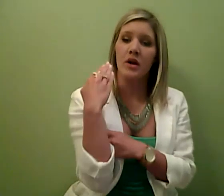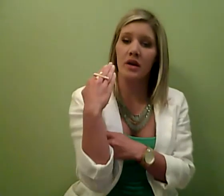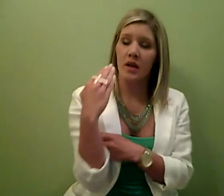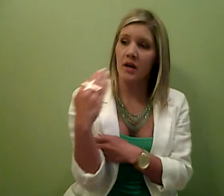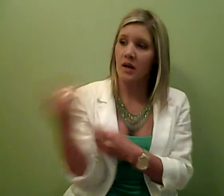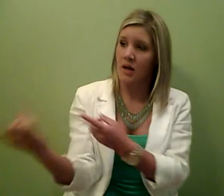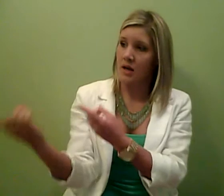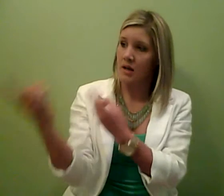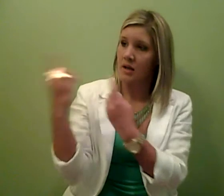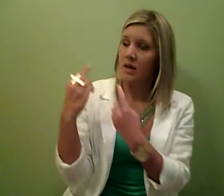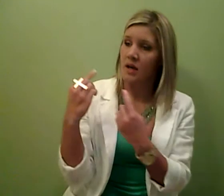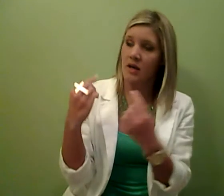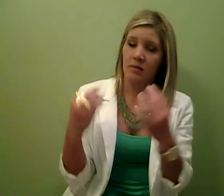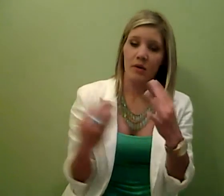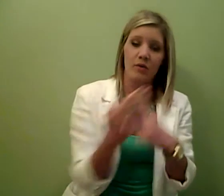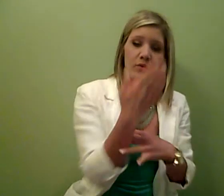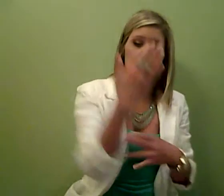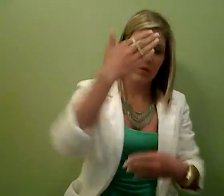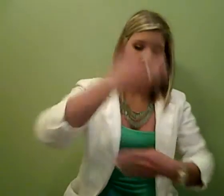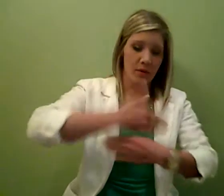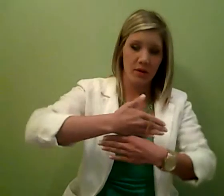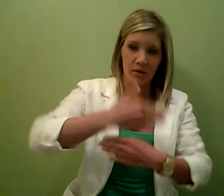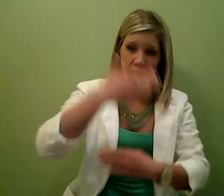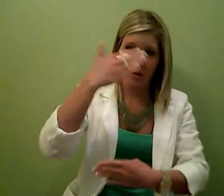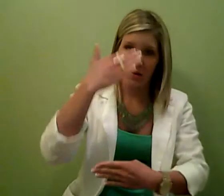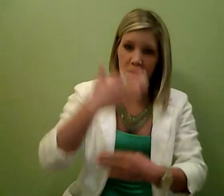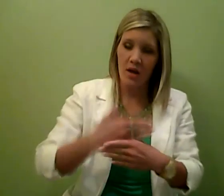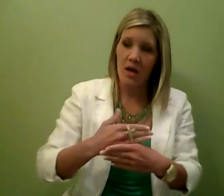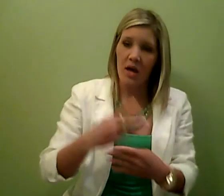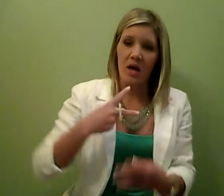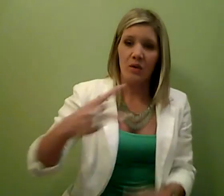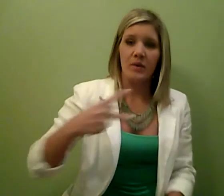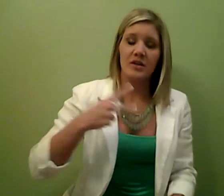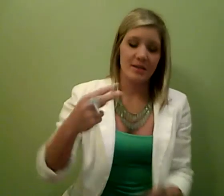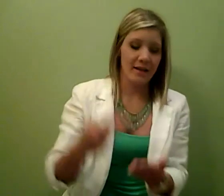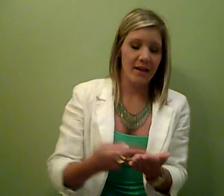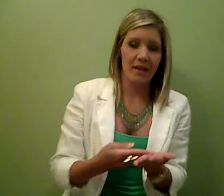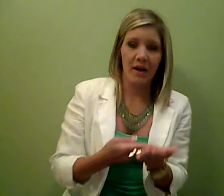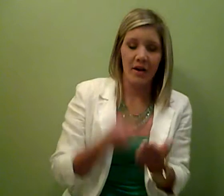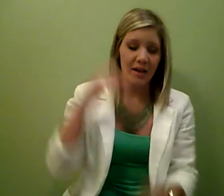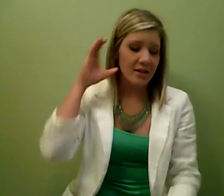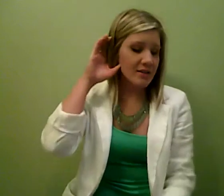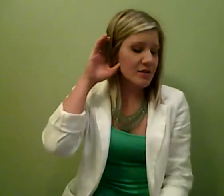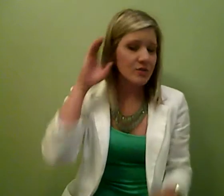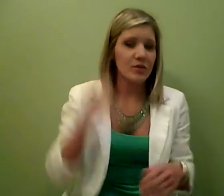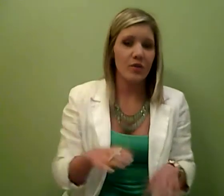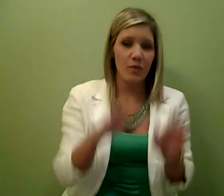snuck in through the window And we just lay there and listen to the